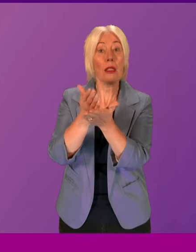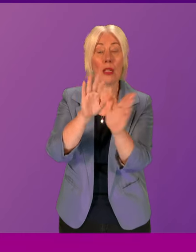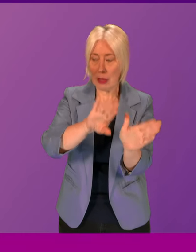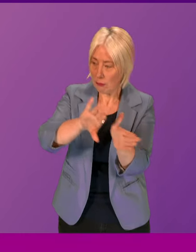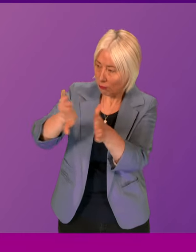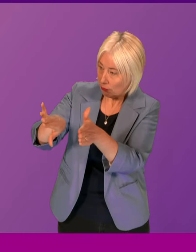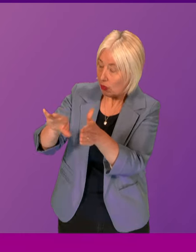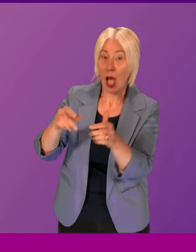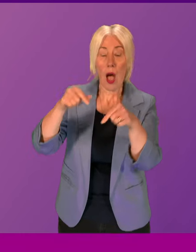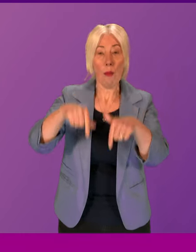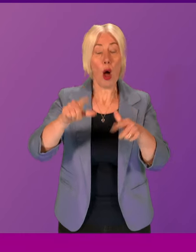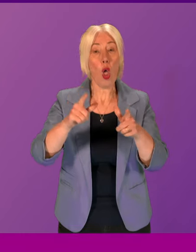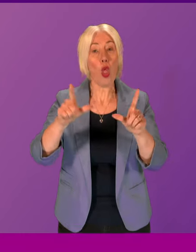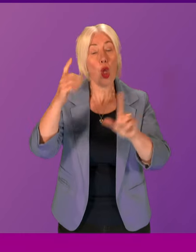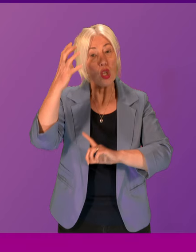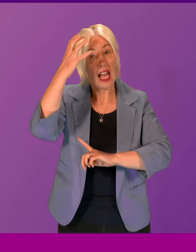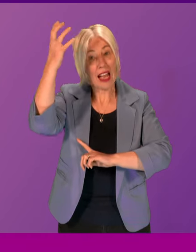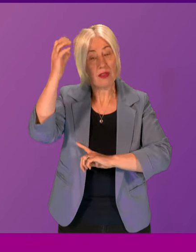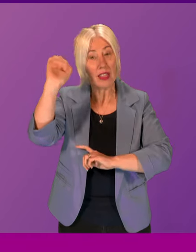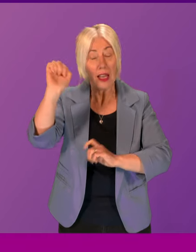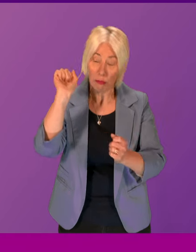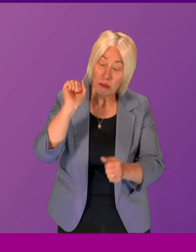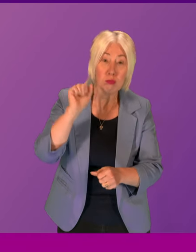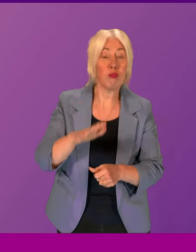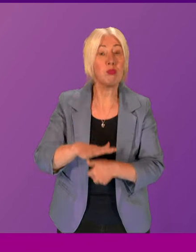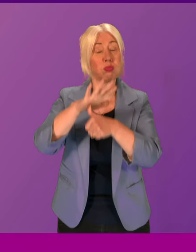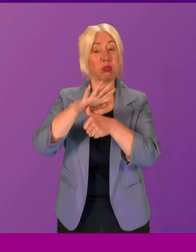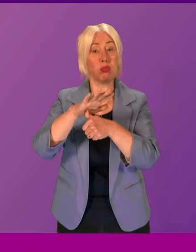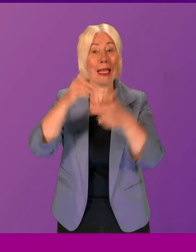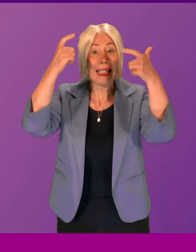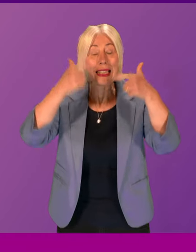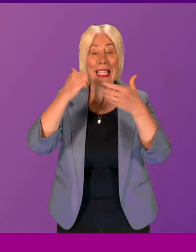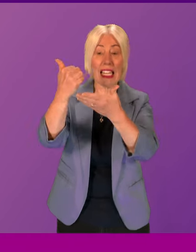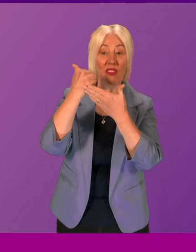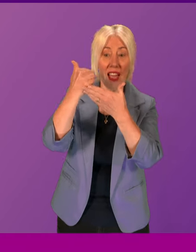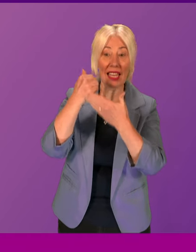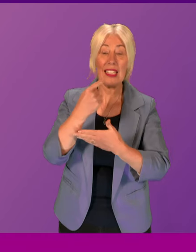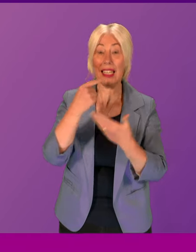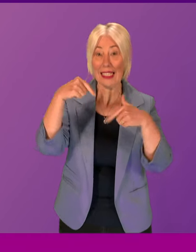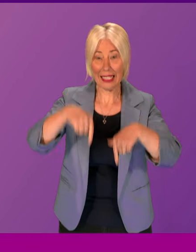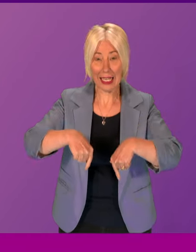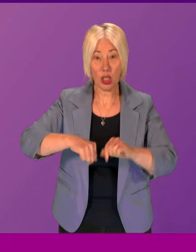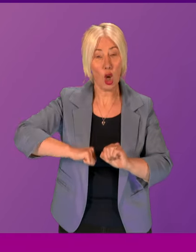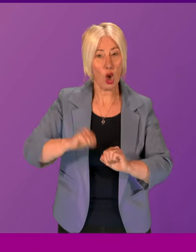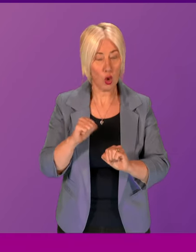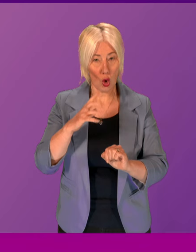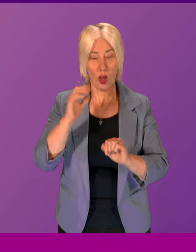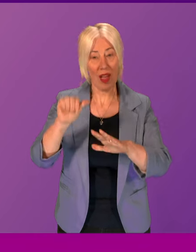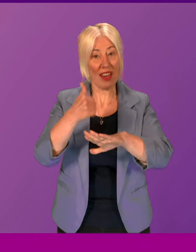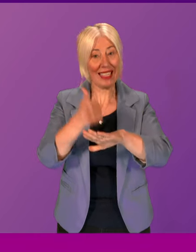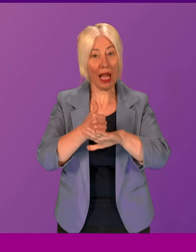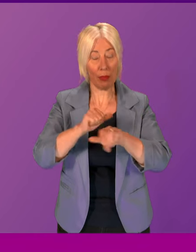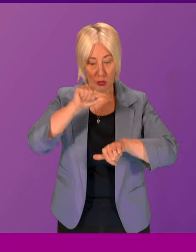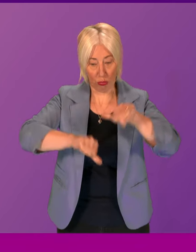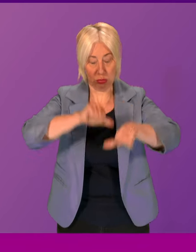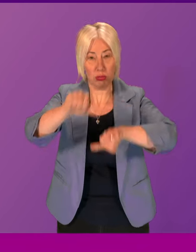week, the Lord Advocate, his government's top legal advisor said, and I quote, in Scotland, there is an established route of appeal